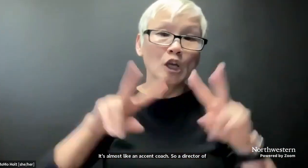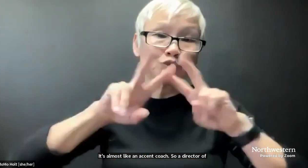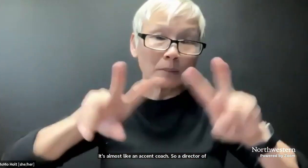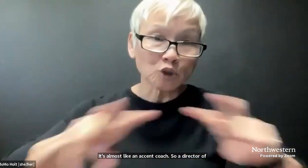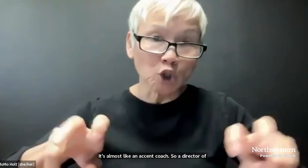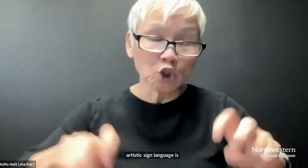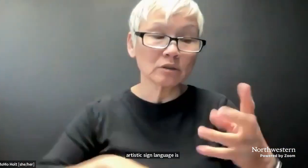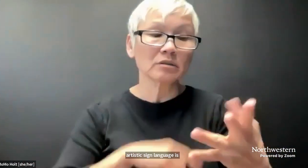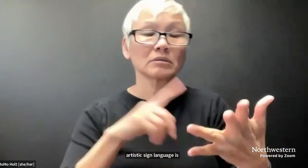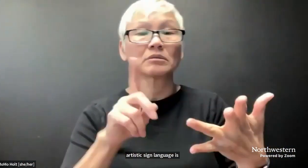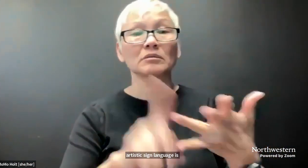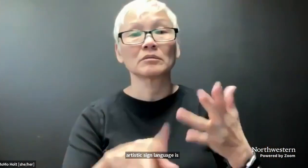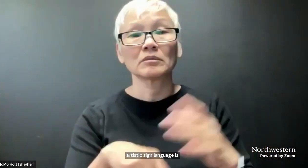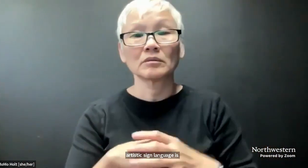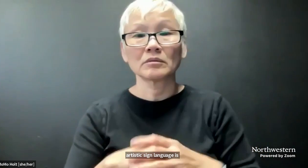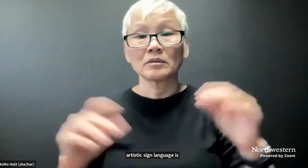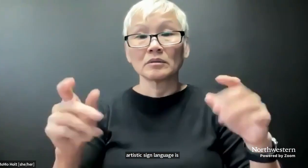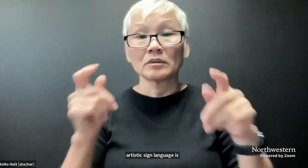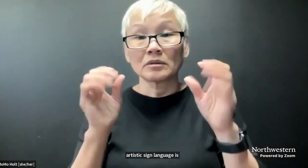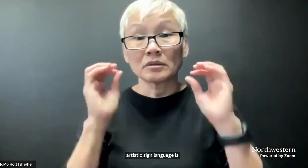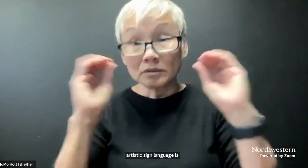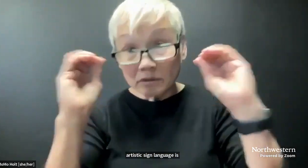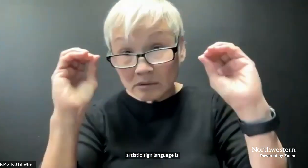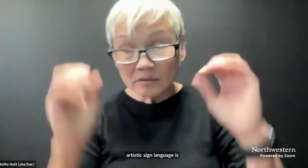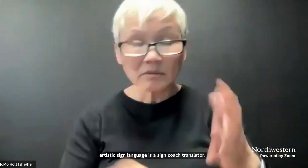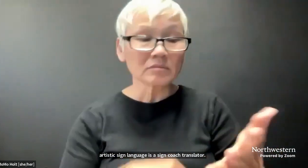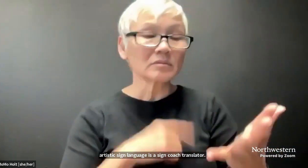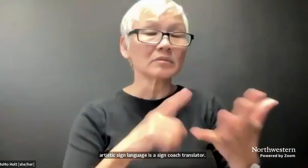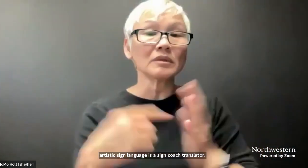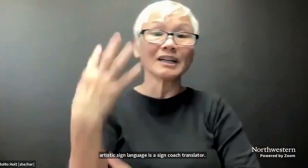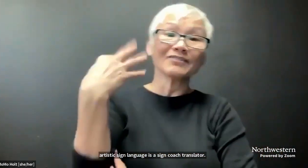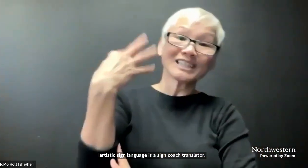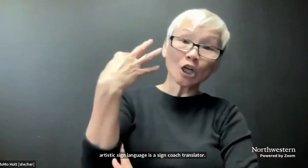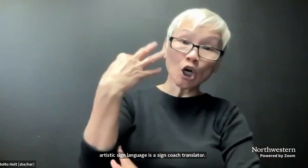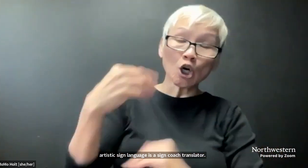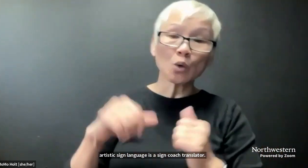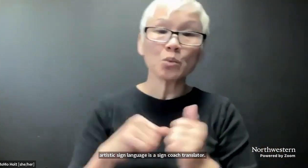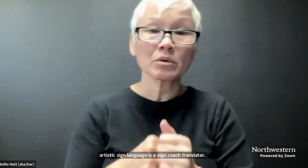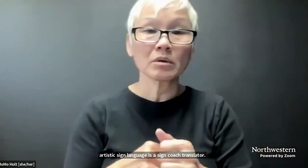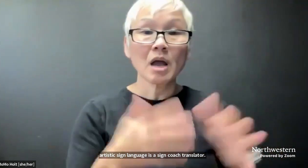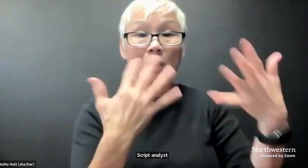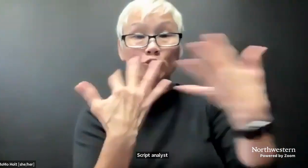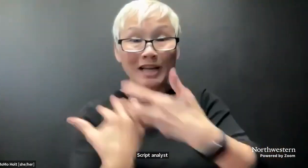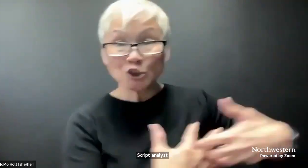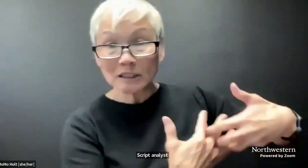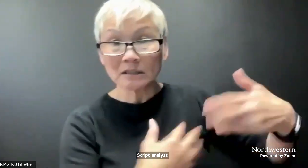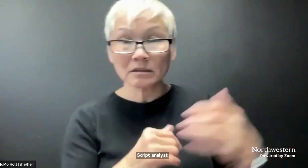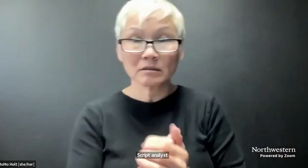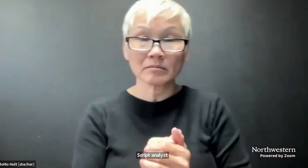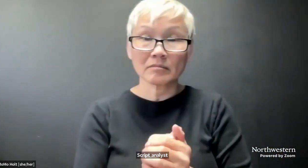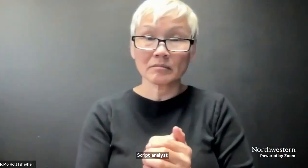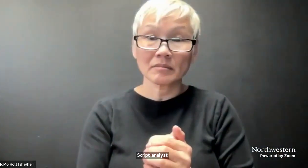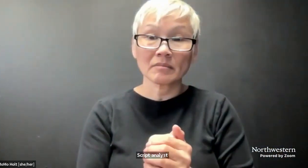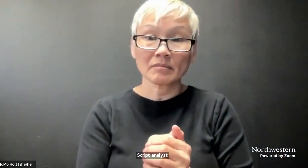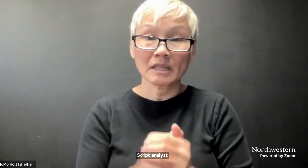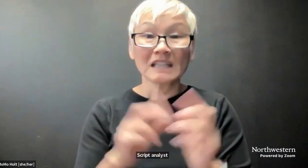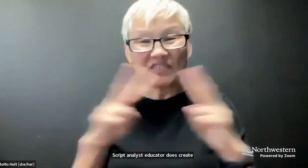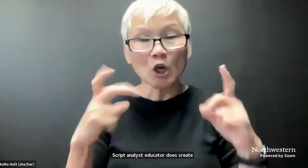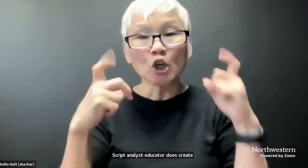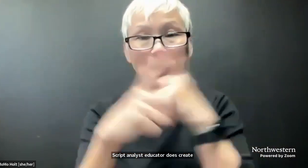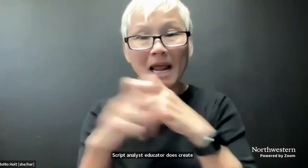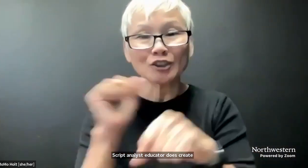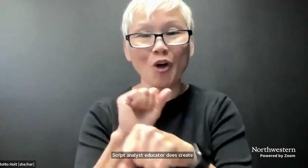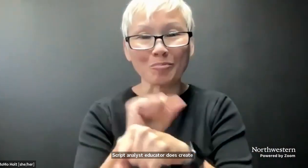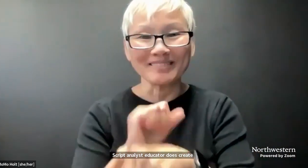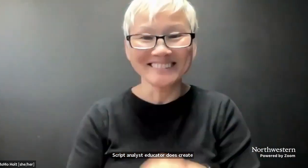translator, script analyst, educator, does create videos, coordination.